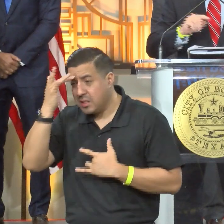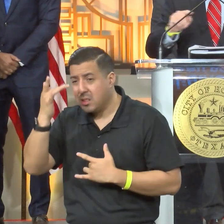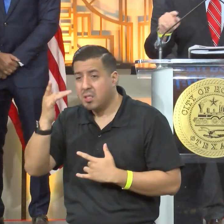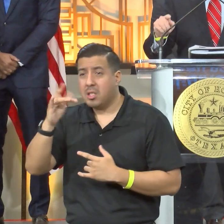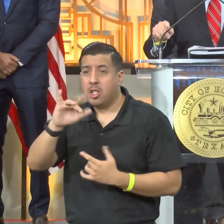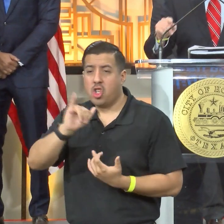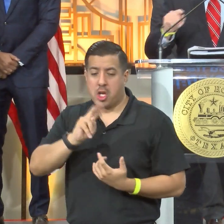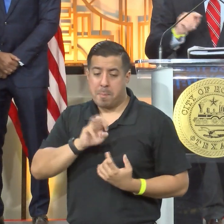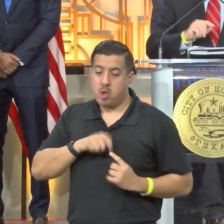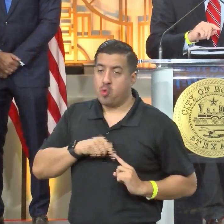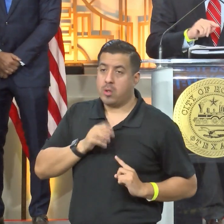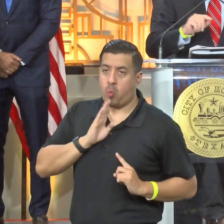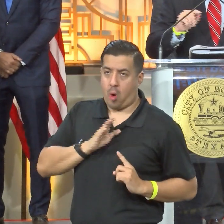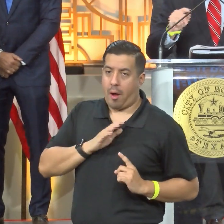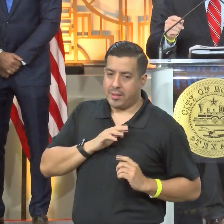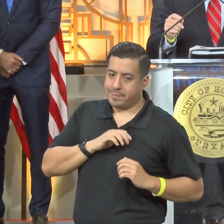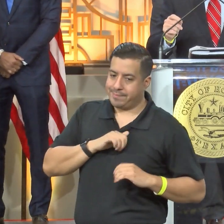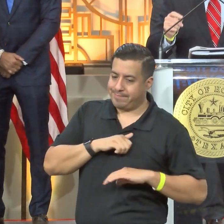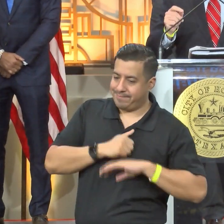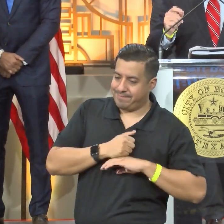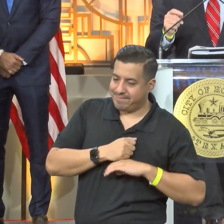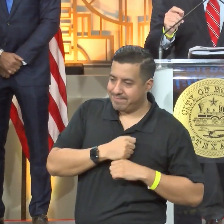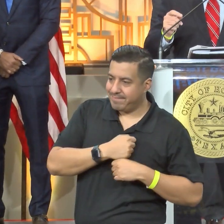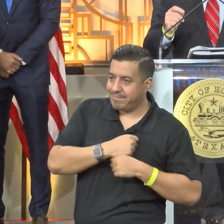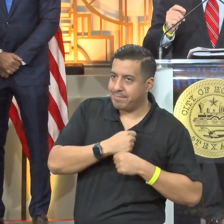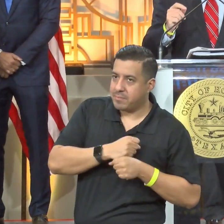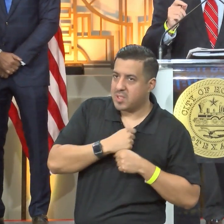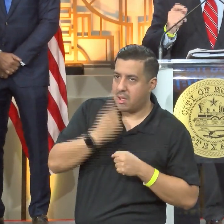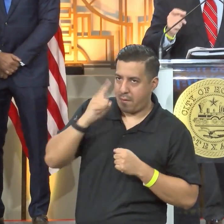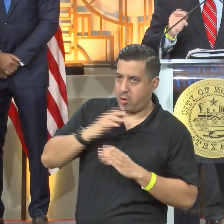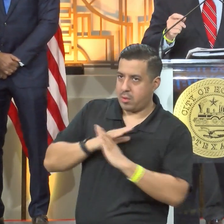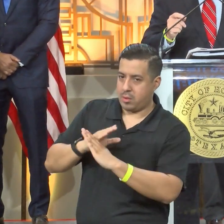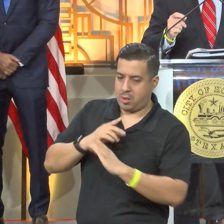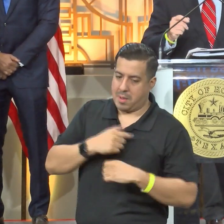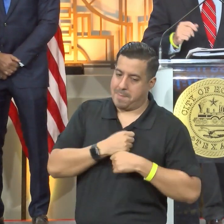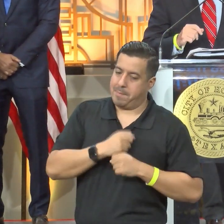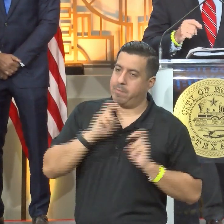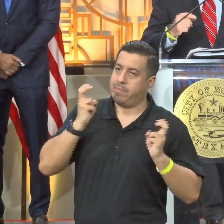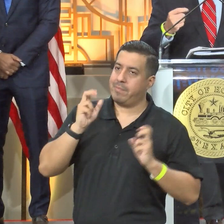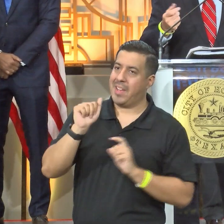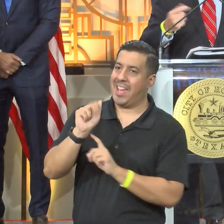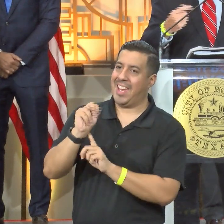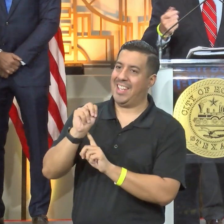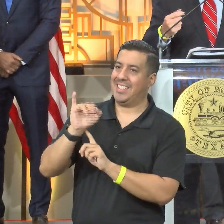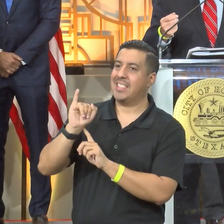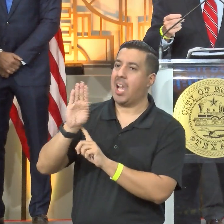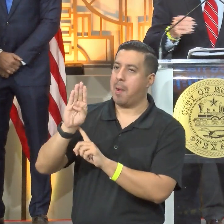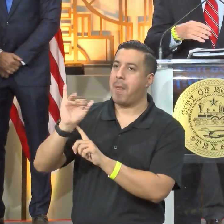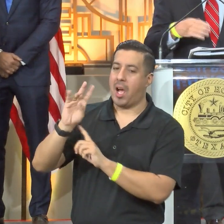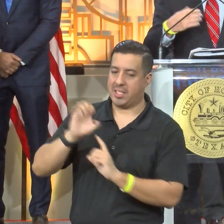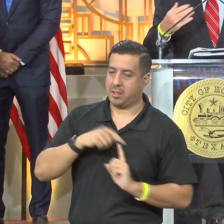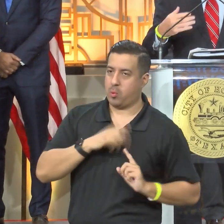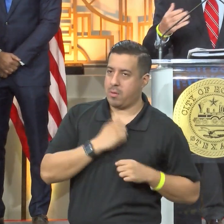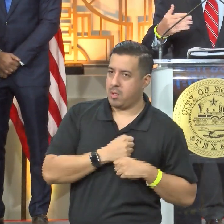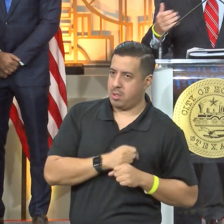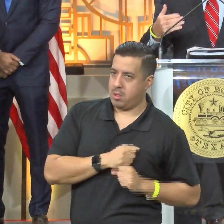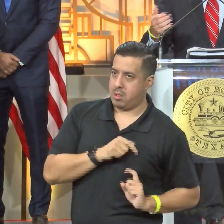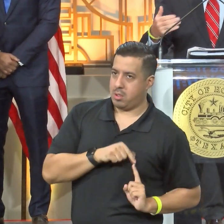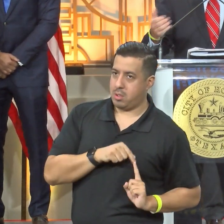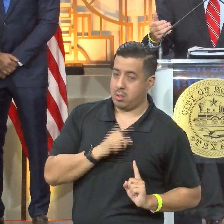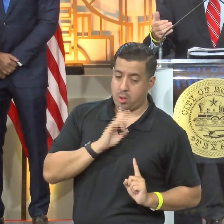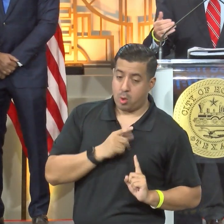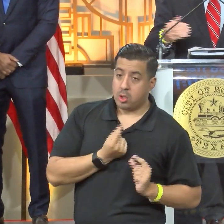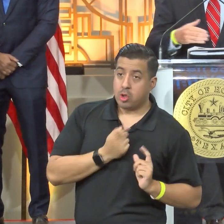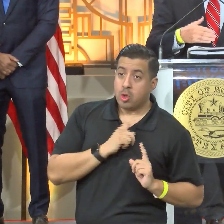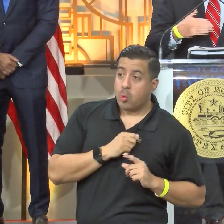develops that reaction and in that reaction your body will develop antibodies and so in the acute phase the antibodies help